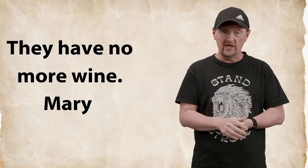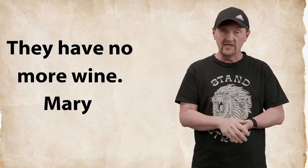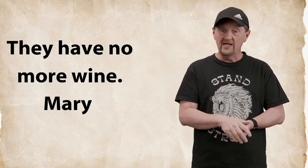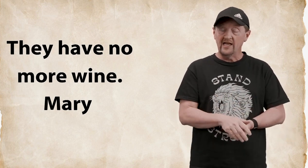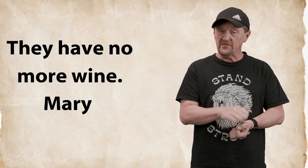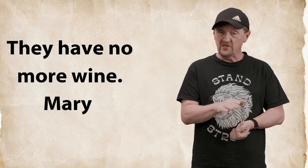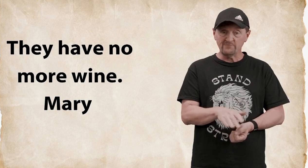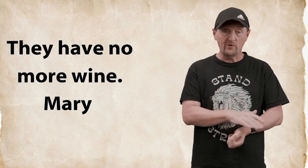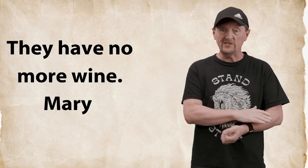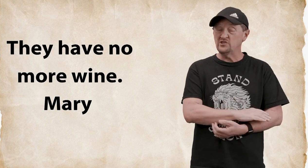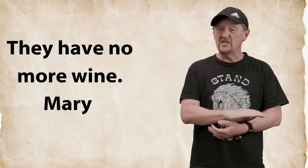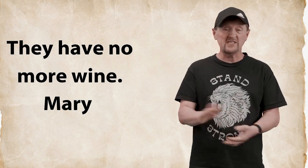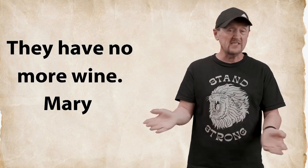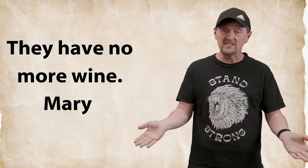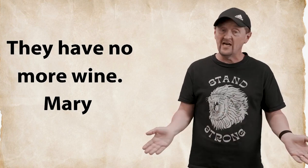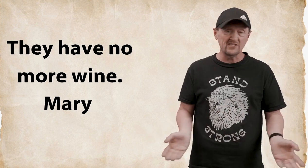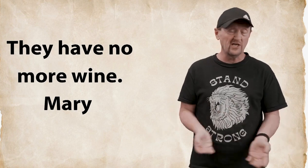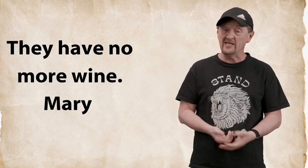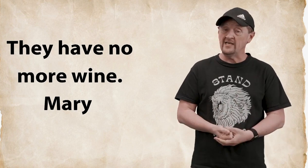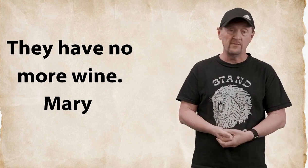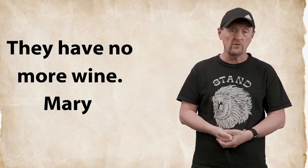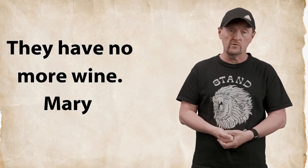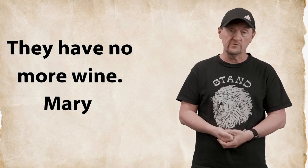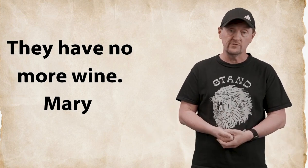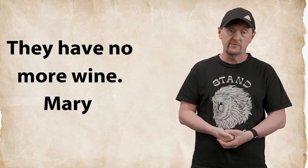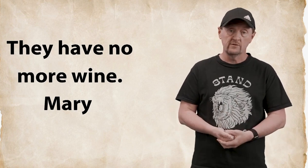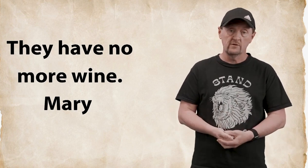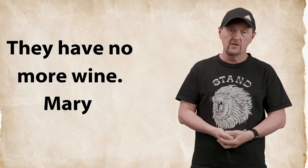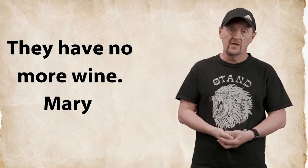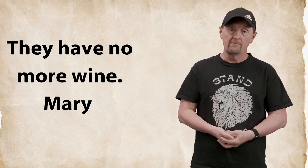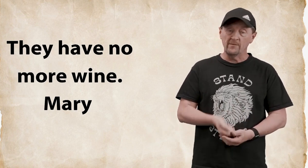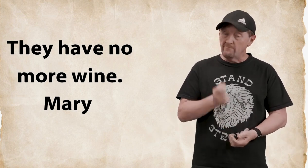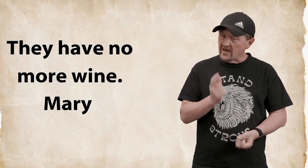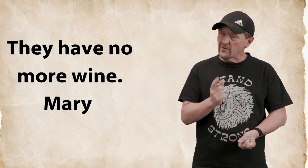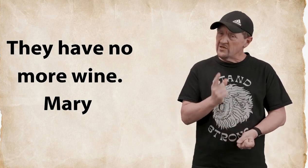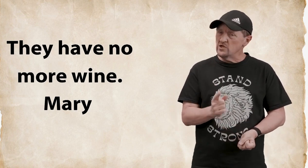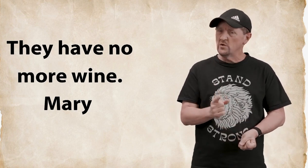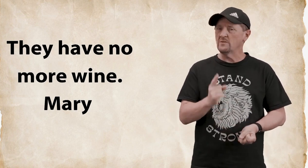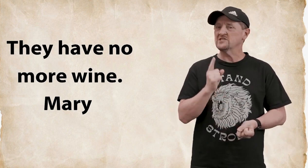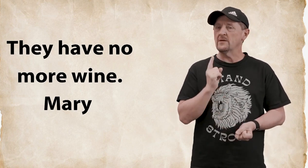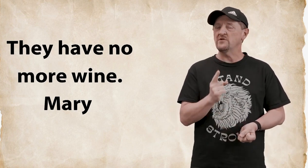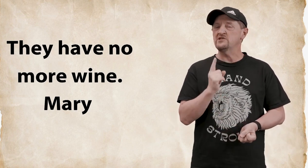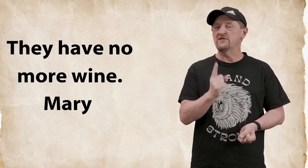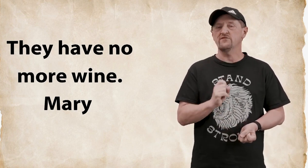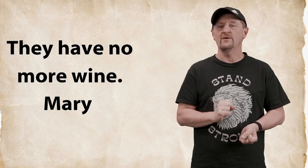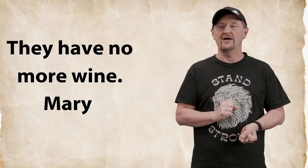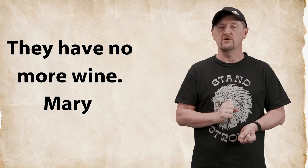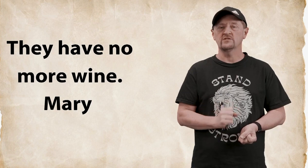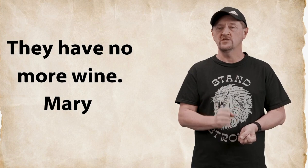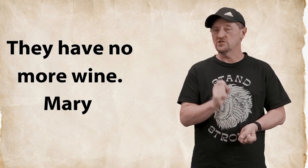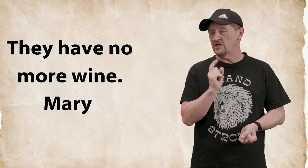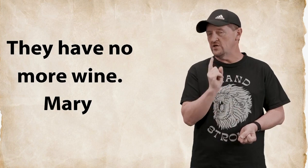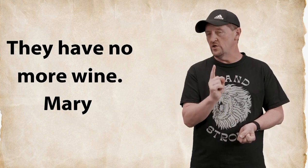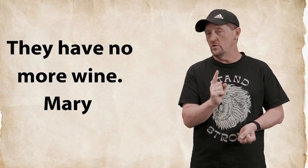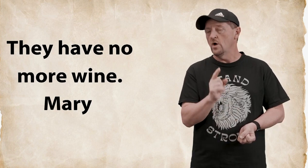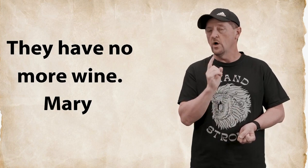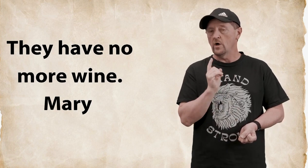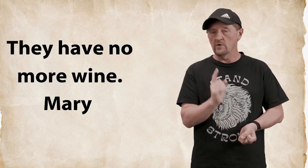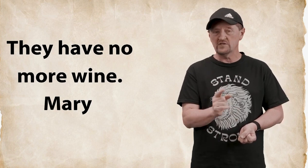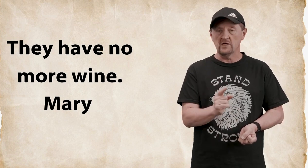at this point jesus has not done any miracles but mary knew there was something different about her son she knew her son